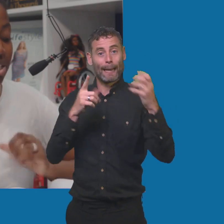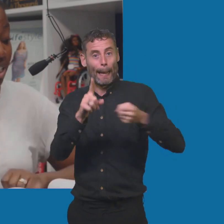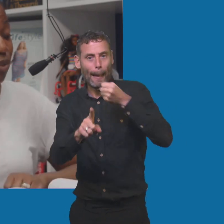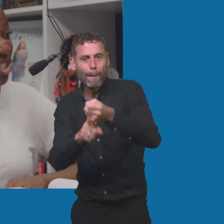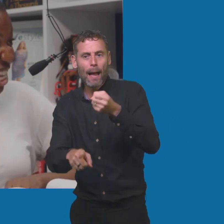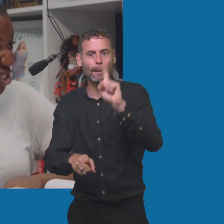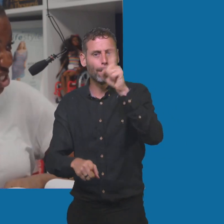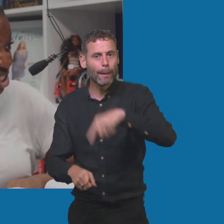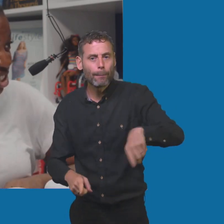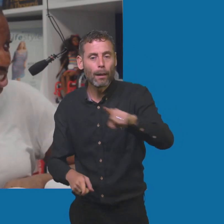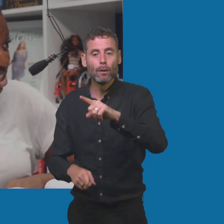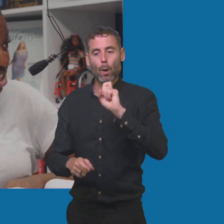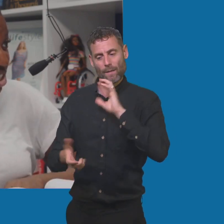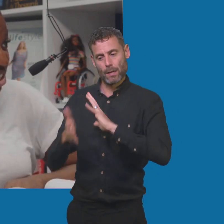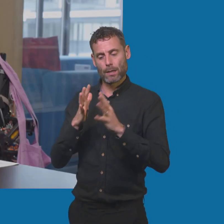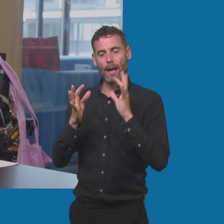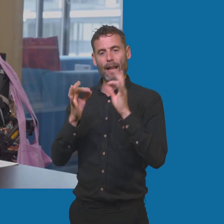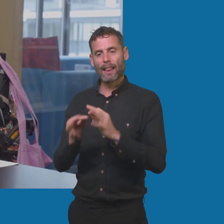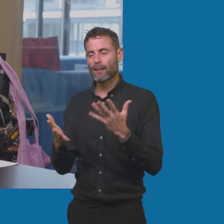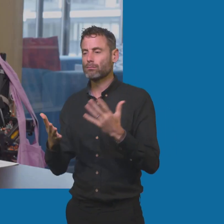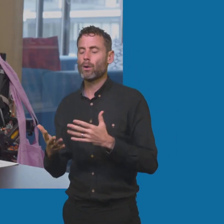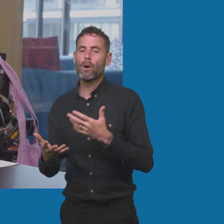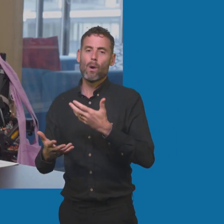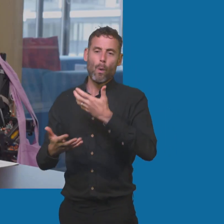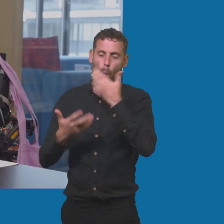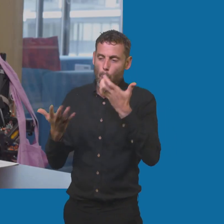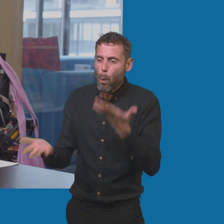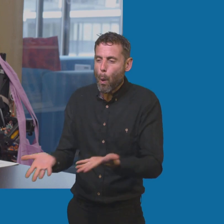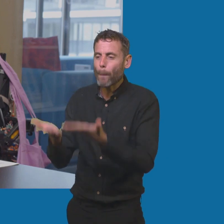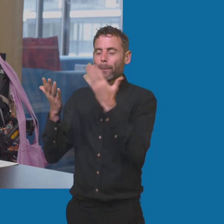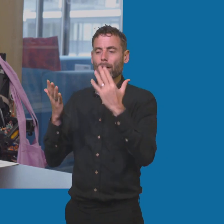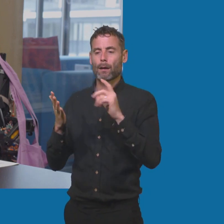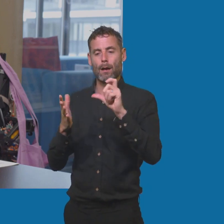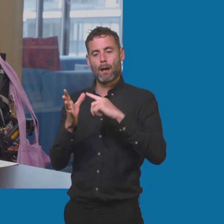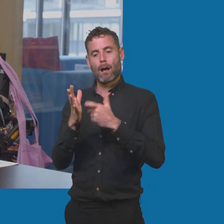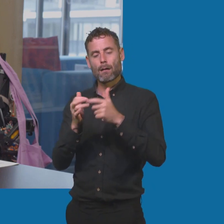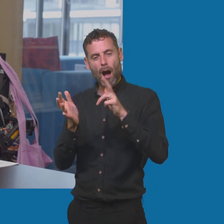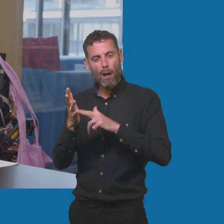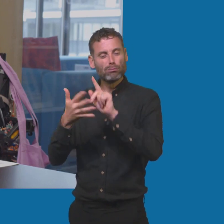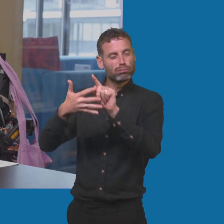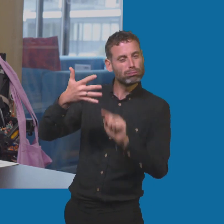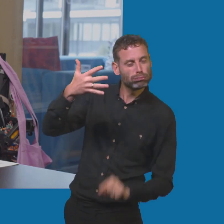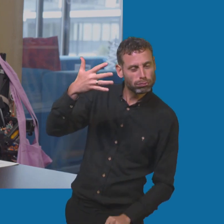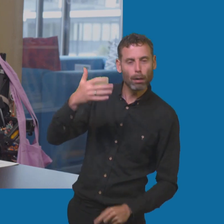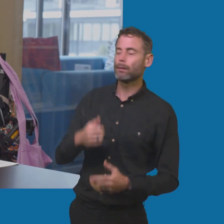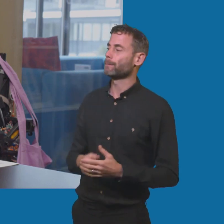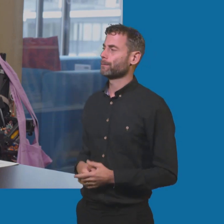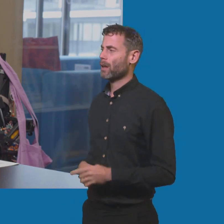and deforestation. I love that. I mean, I think this should be happening as standard anyway. I think BSL. I learned